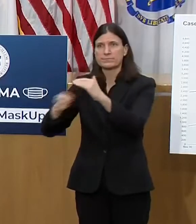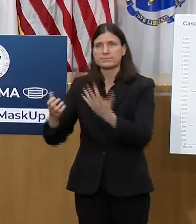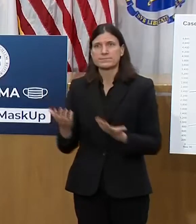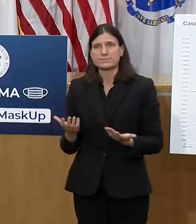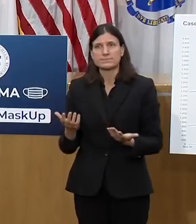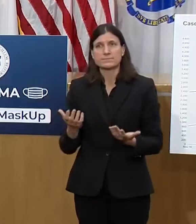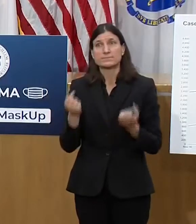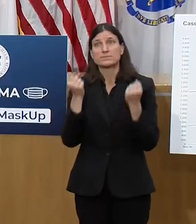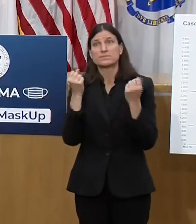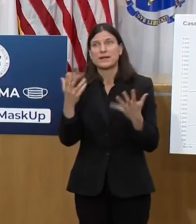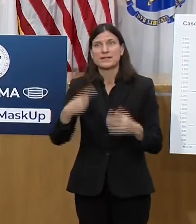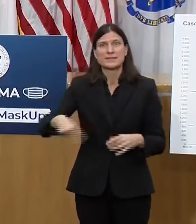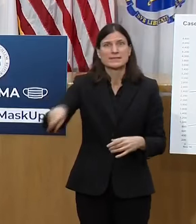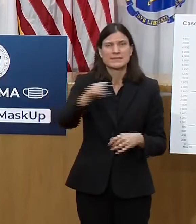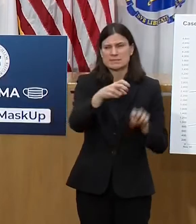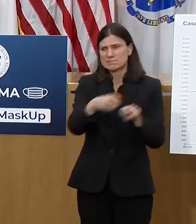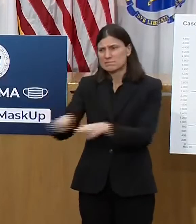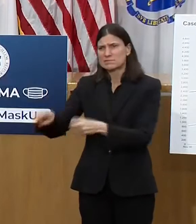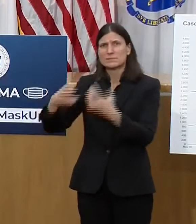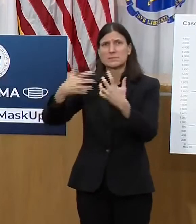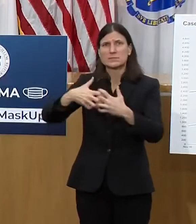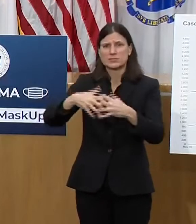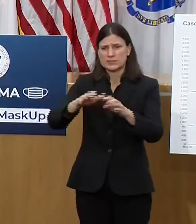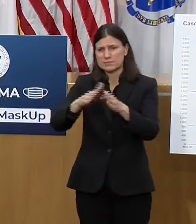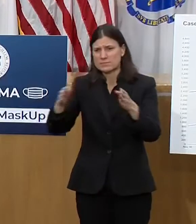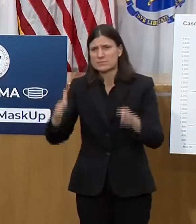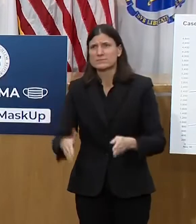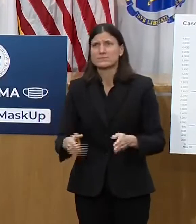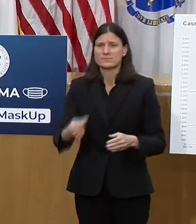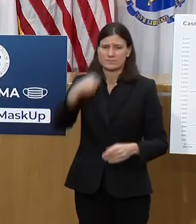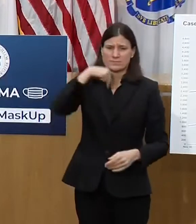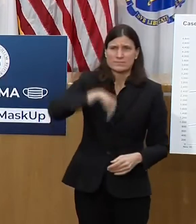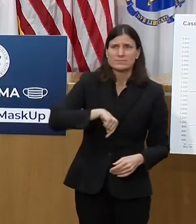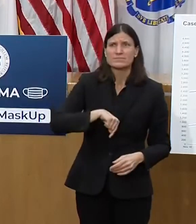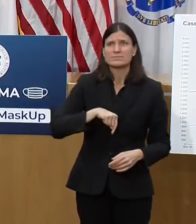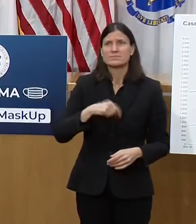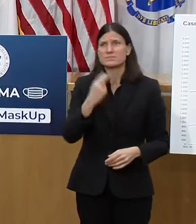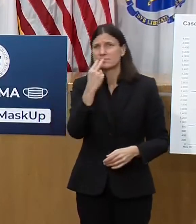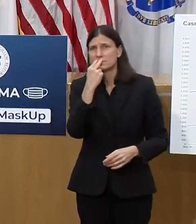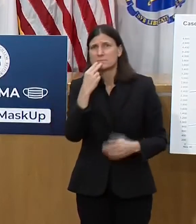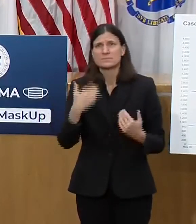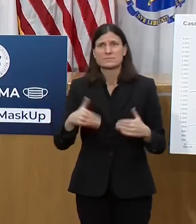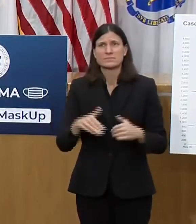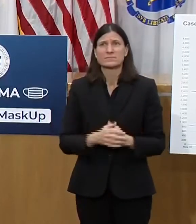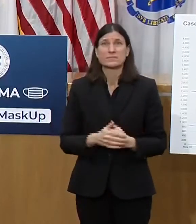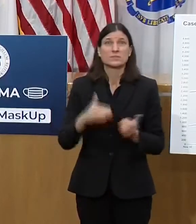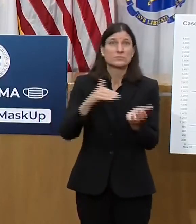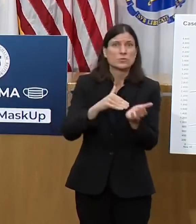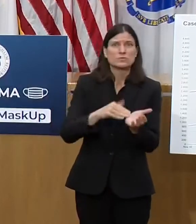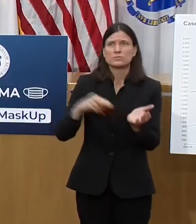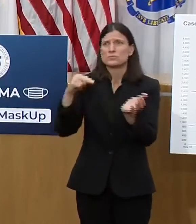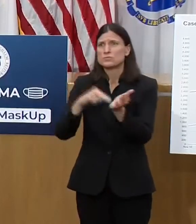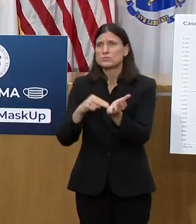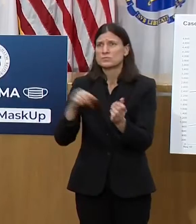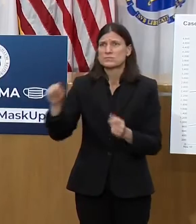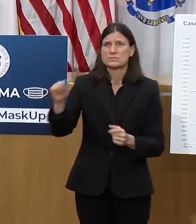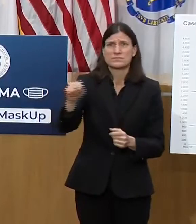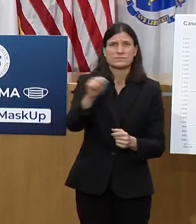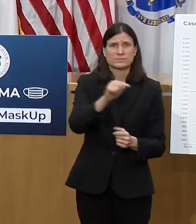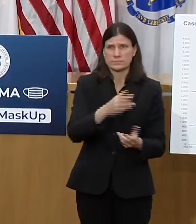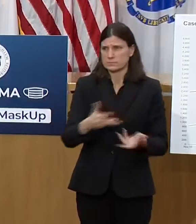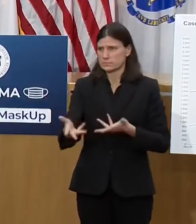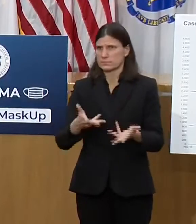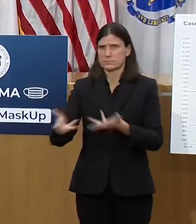care, and healthcare workers are being pushed, once again, to their